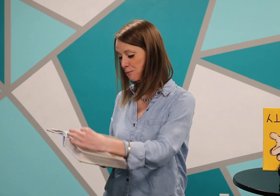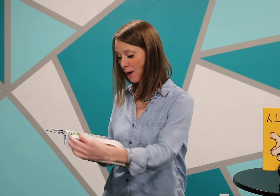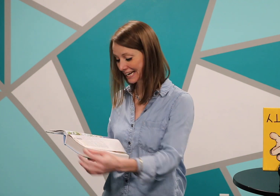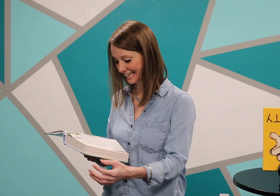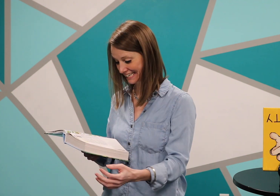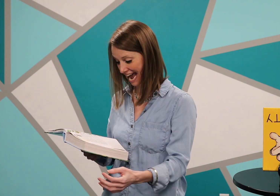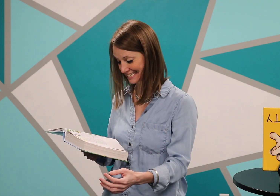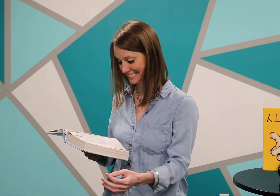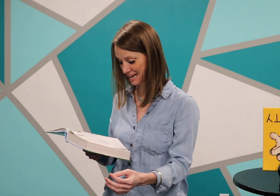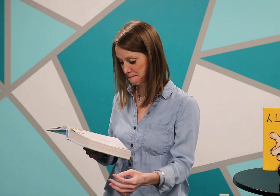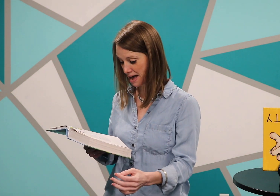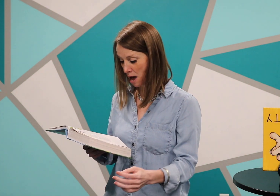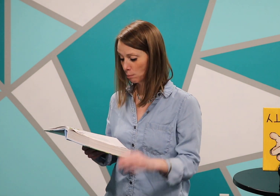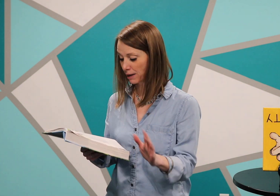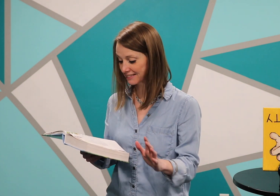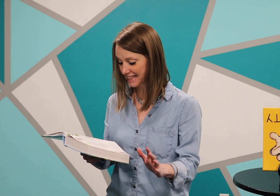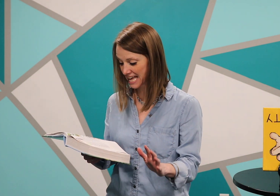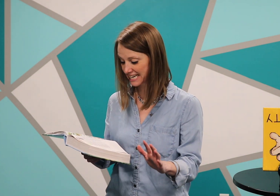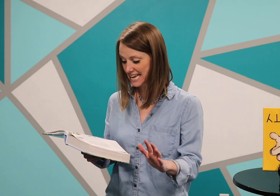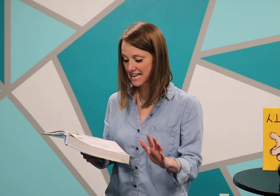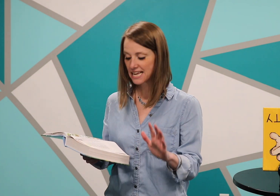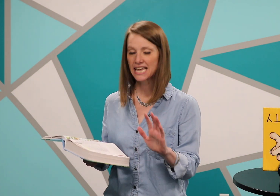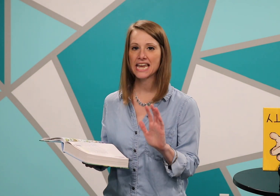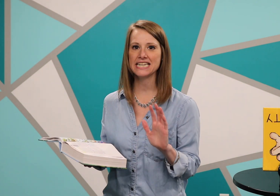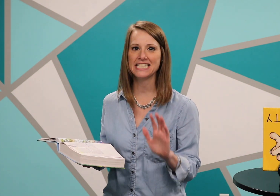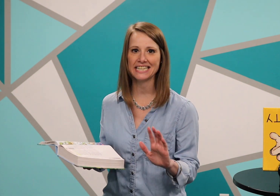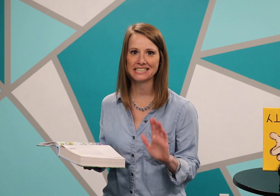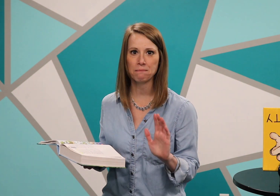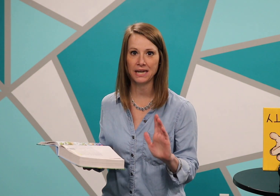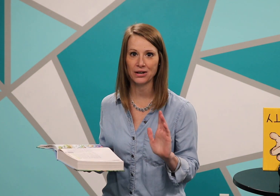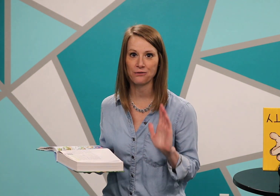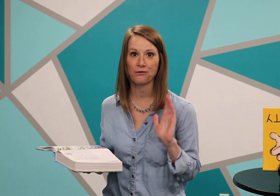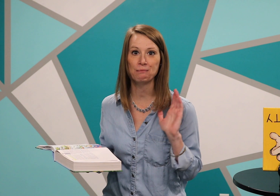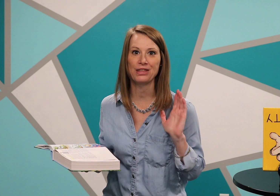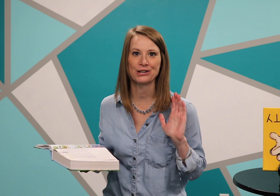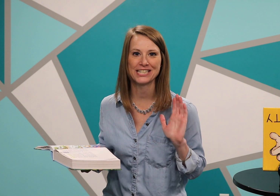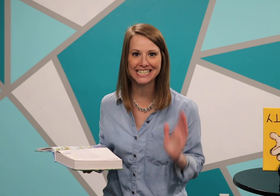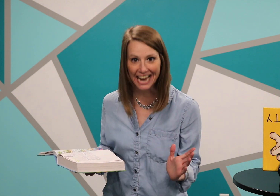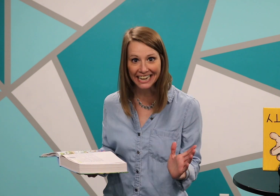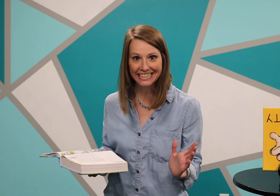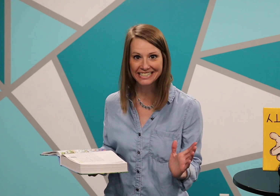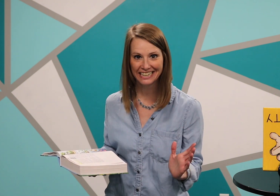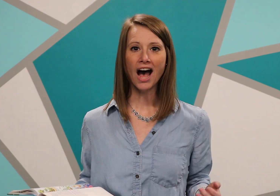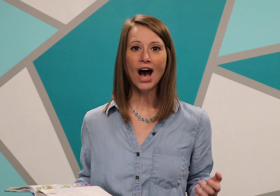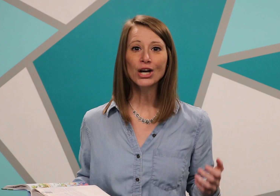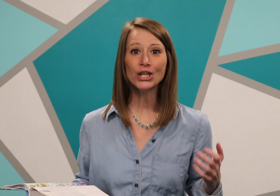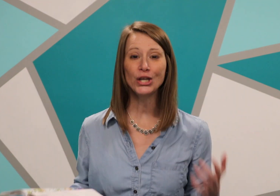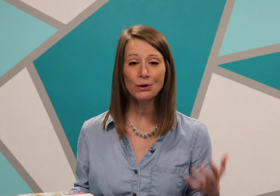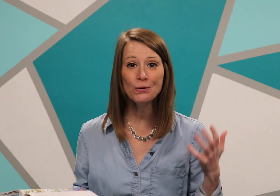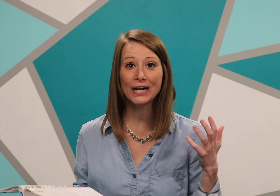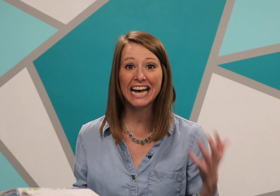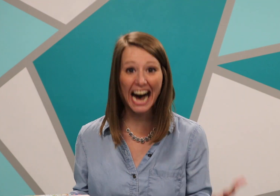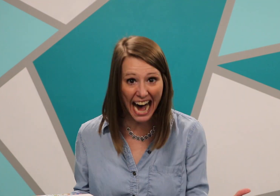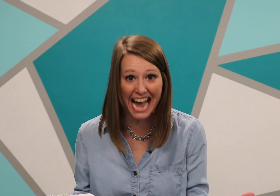recognized him, but then he disappeared from their sight. You guys!